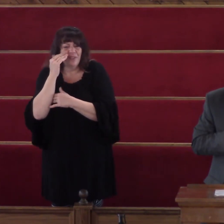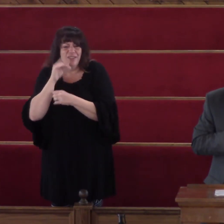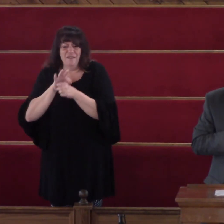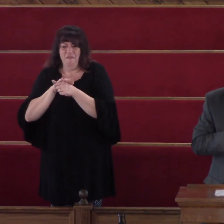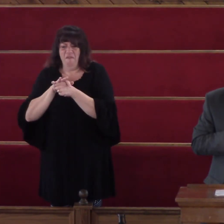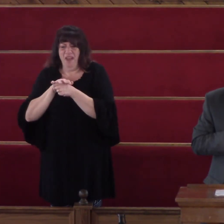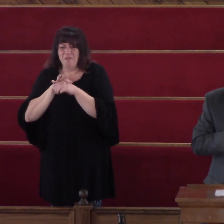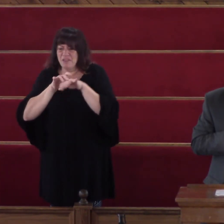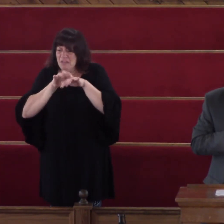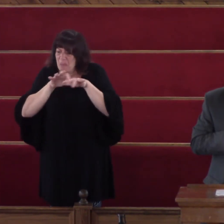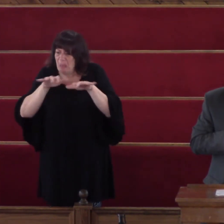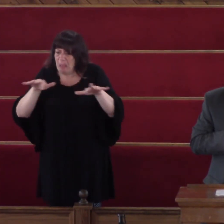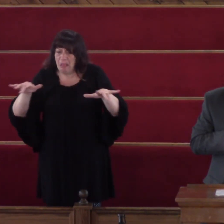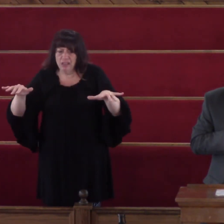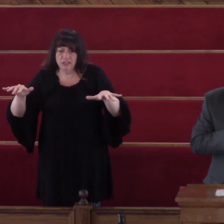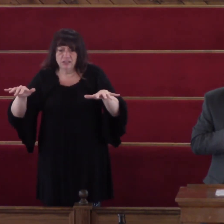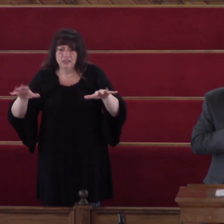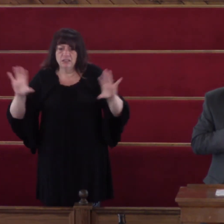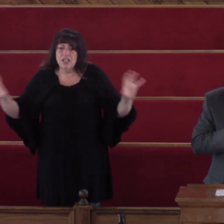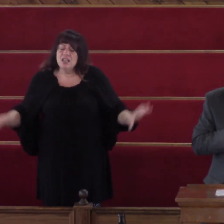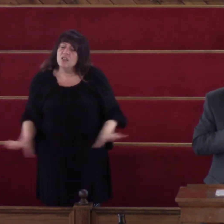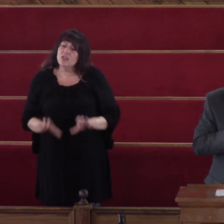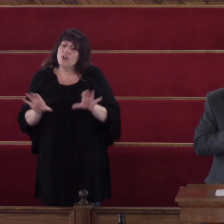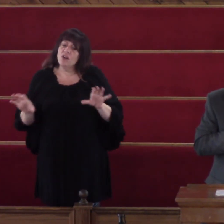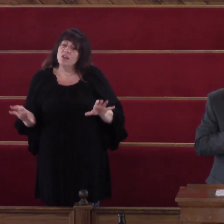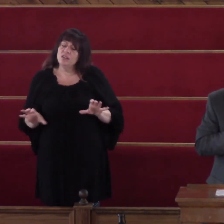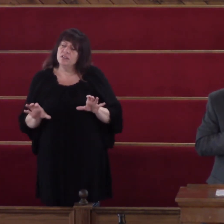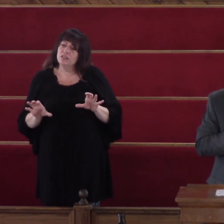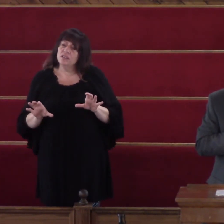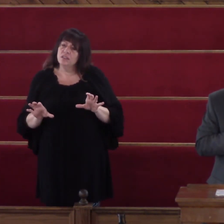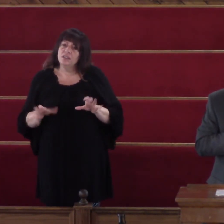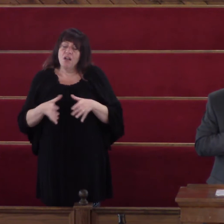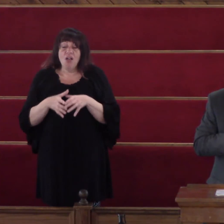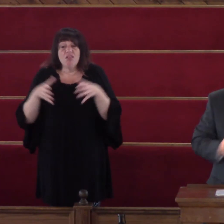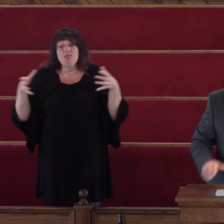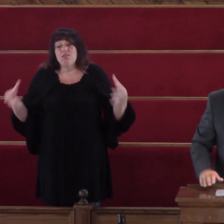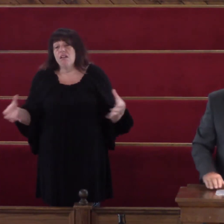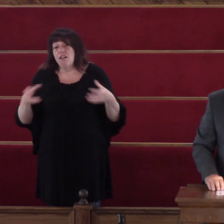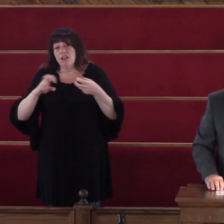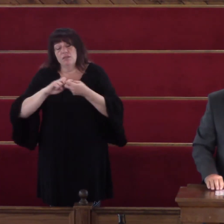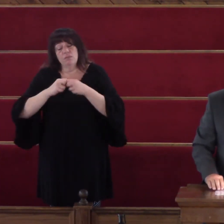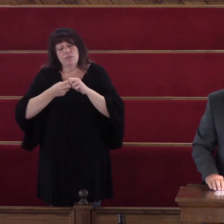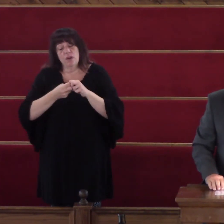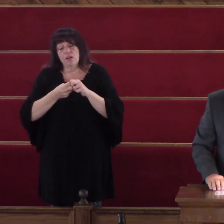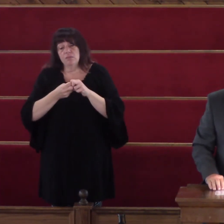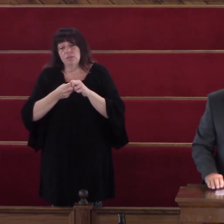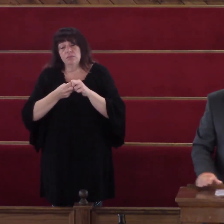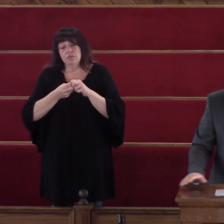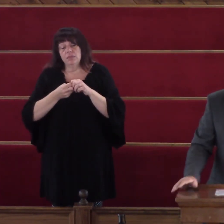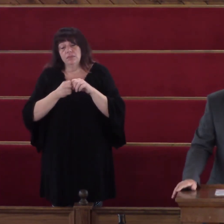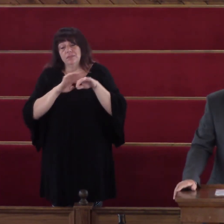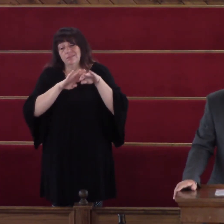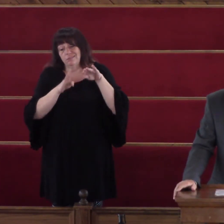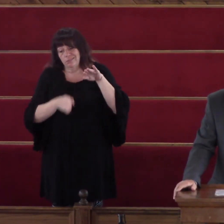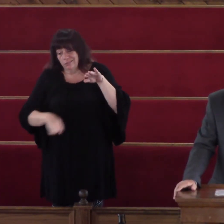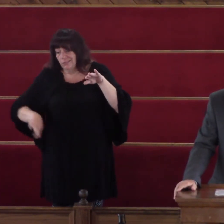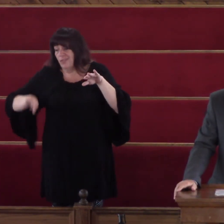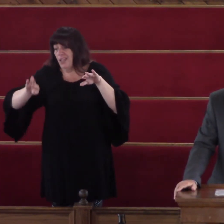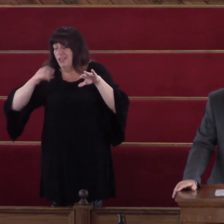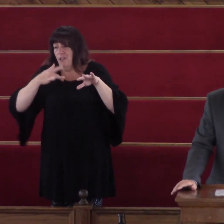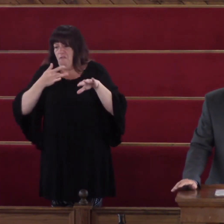caused a lot of Visits to the valley By a lot of people I've read a lot of things About it